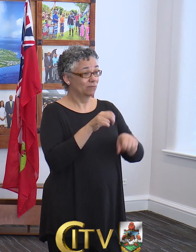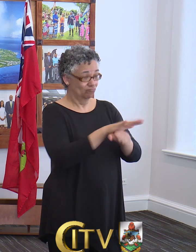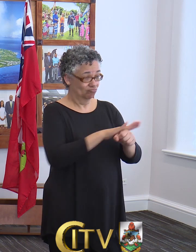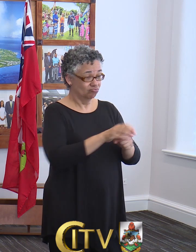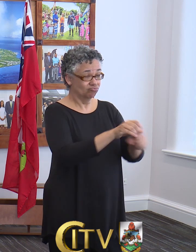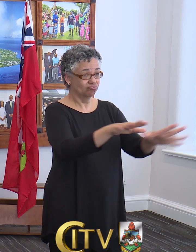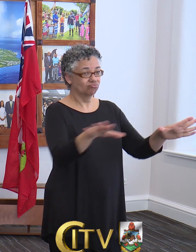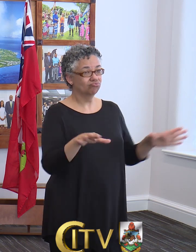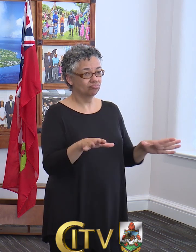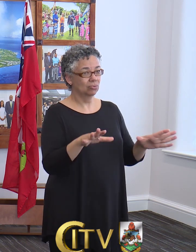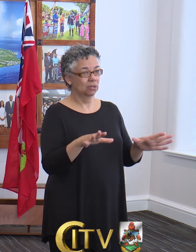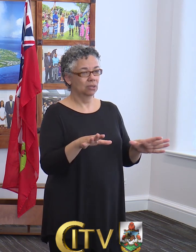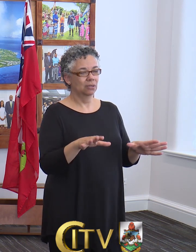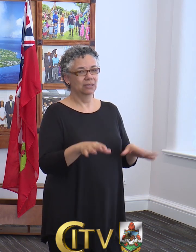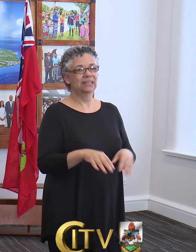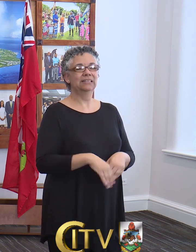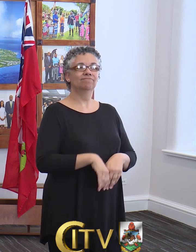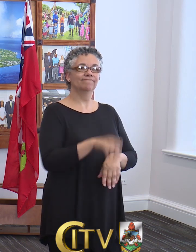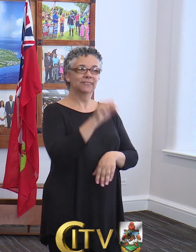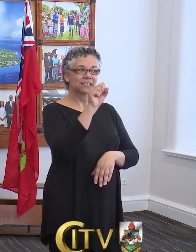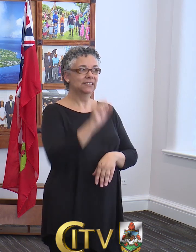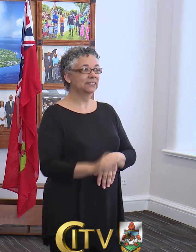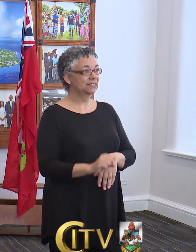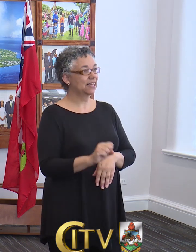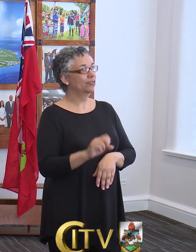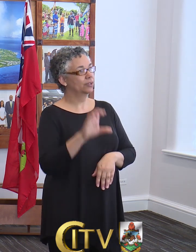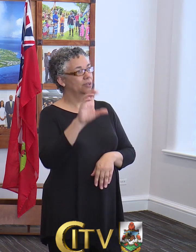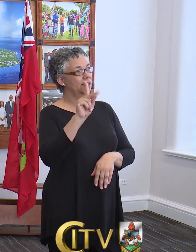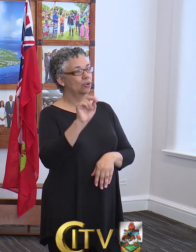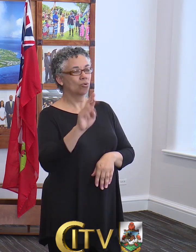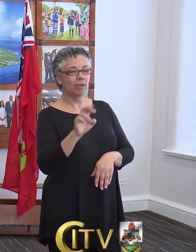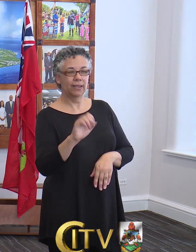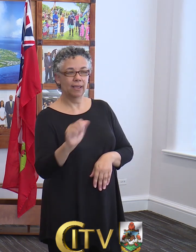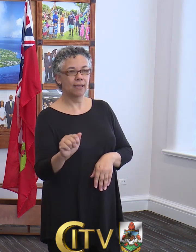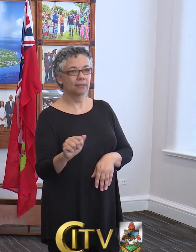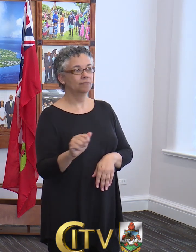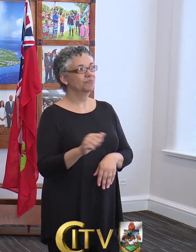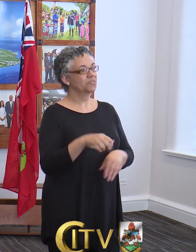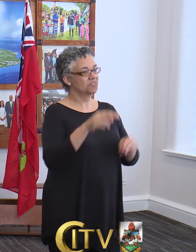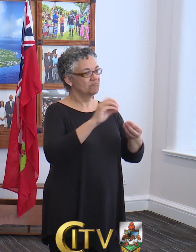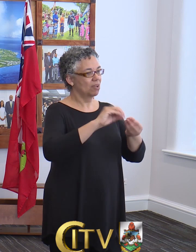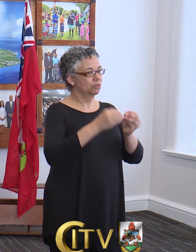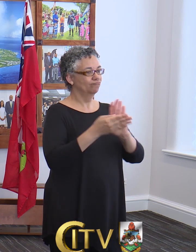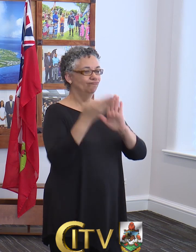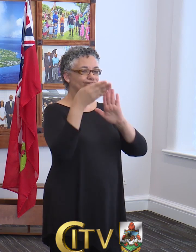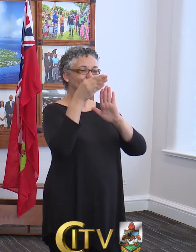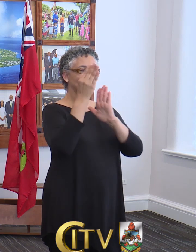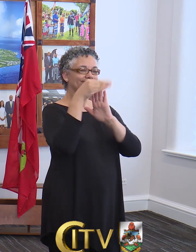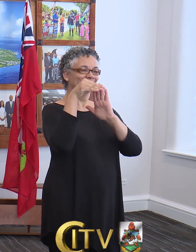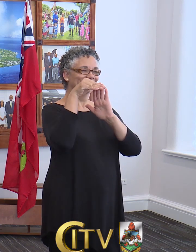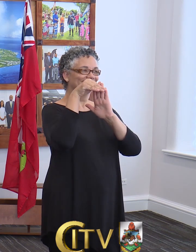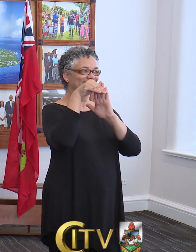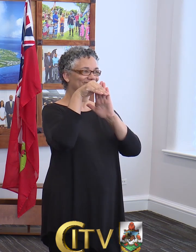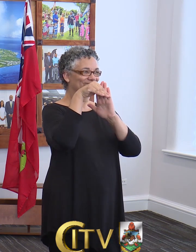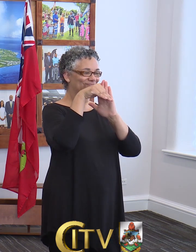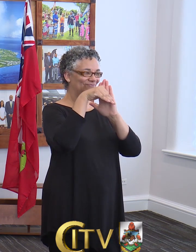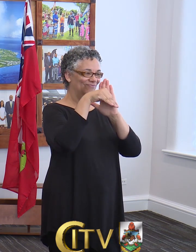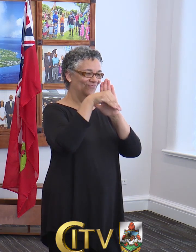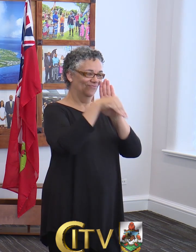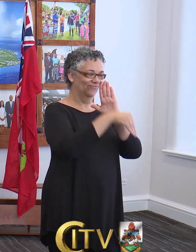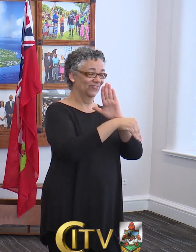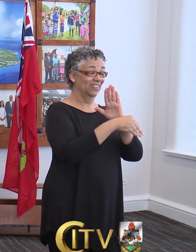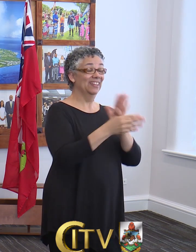In South Korea, the number of new cases has been declining, and even here in Bermuda, the two positive imported